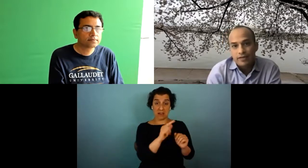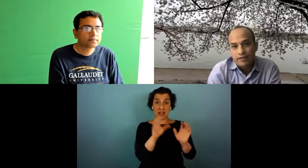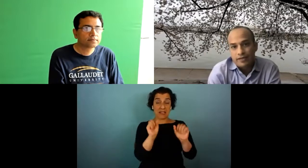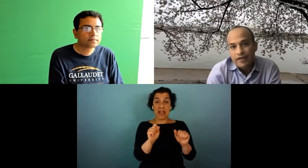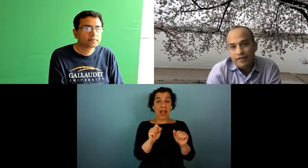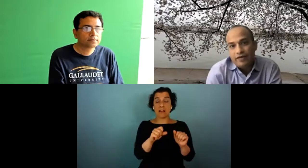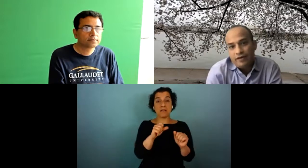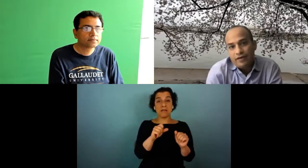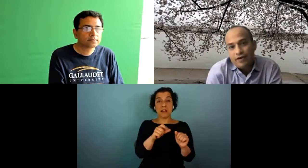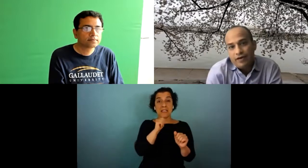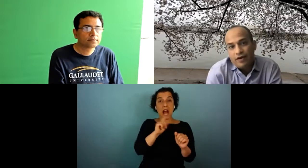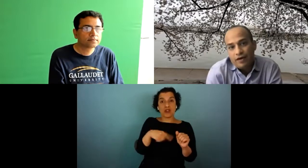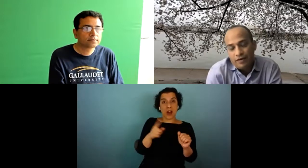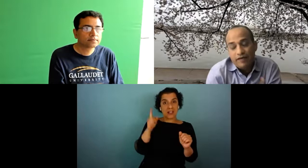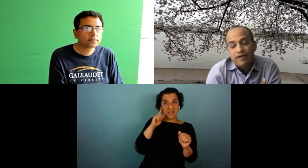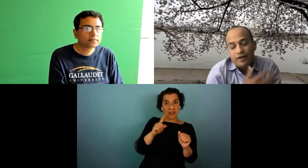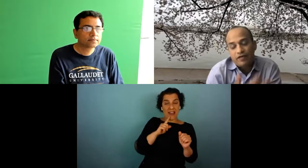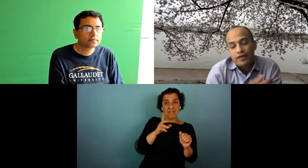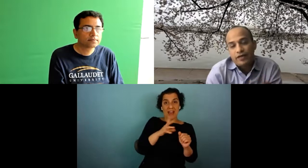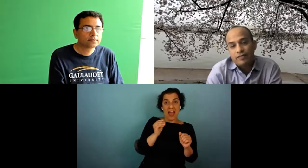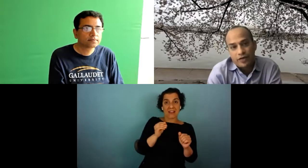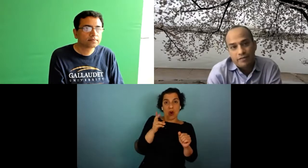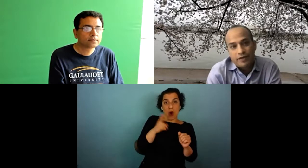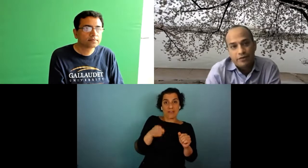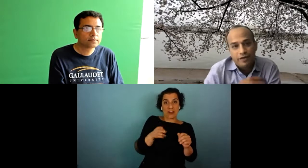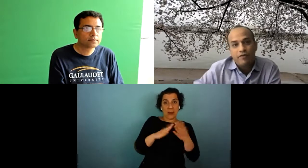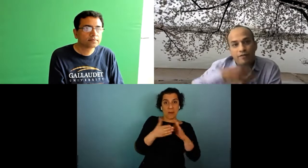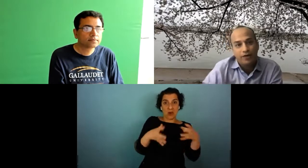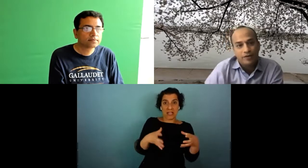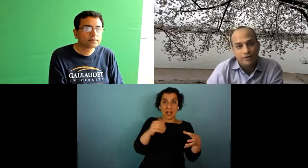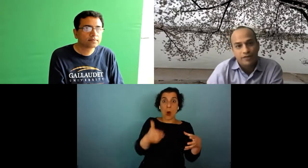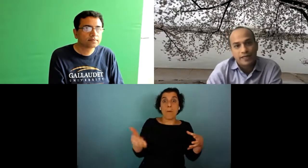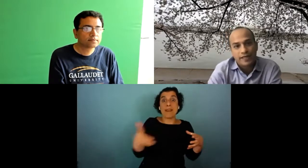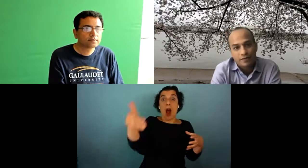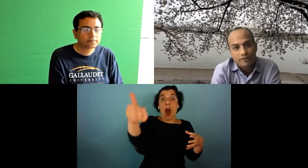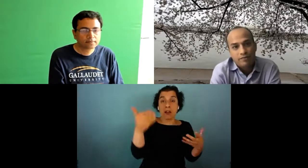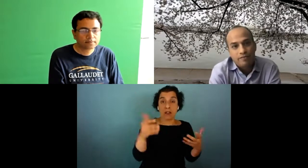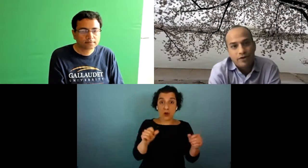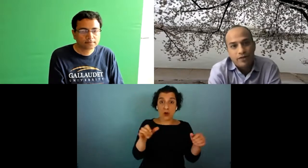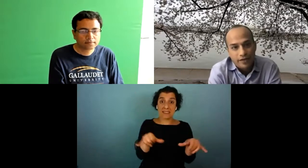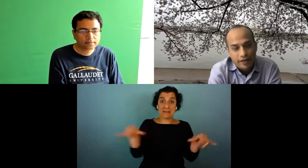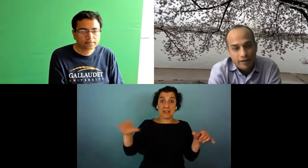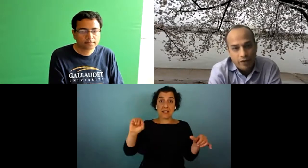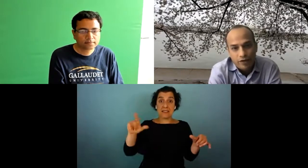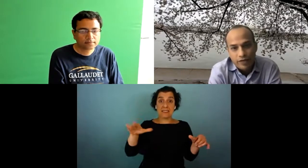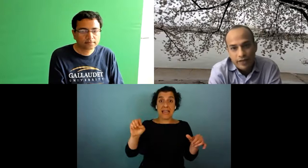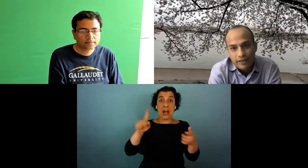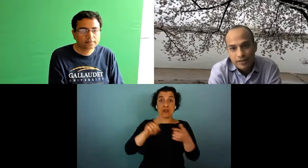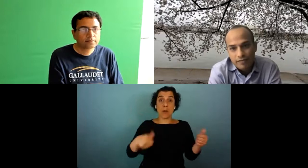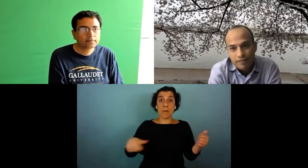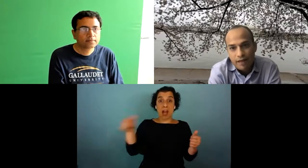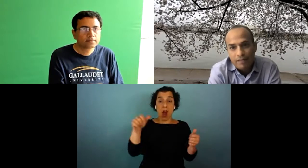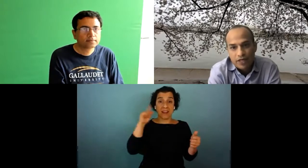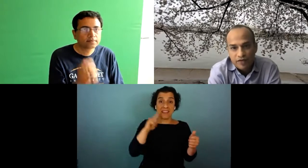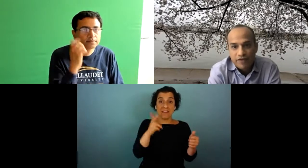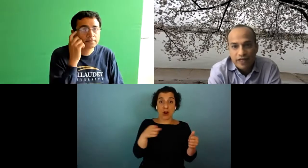the deaf and hard deaf and hard of hearing community right could it move beyond could it scale to beyond there and what do you think as